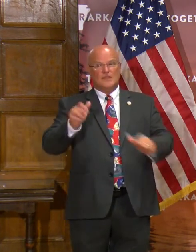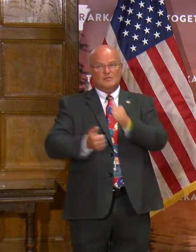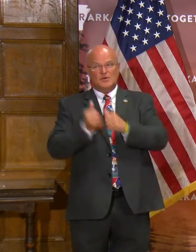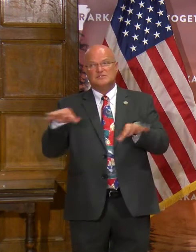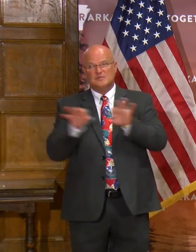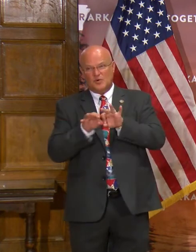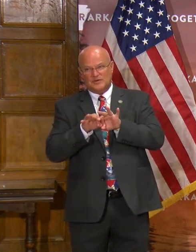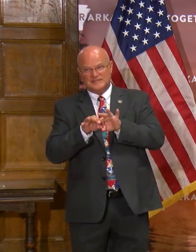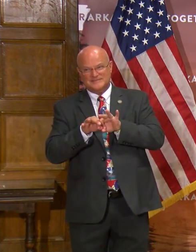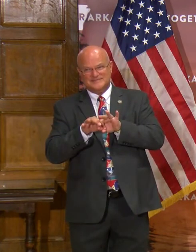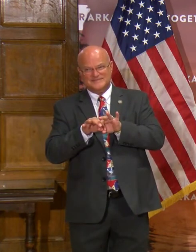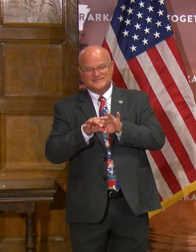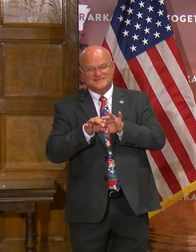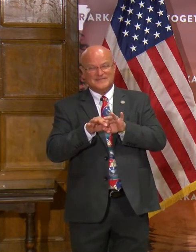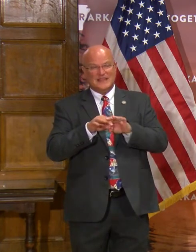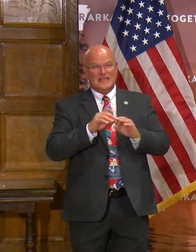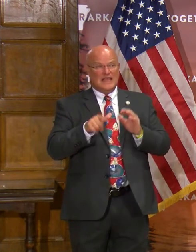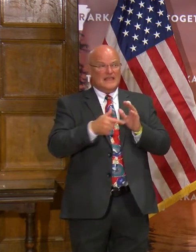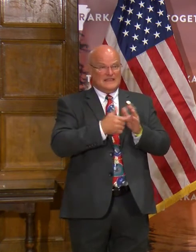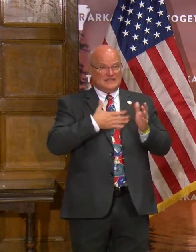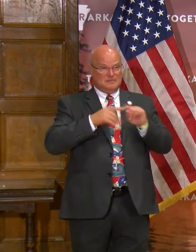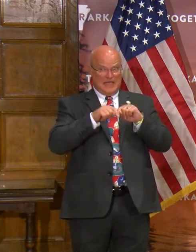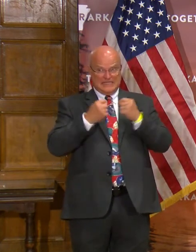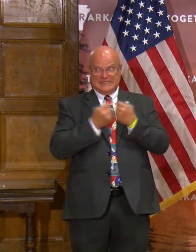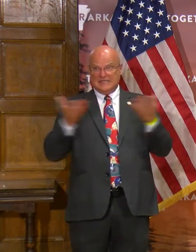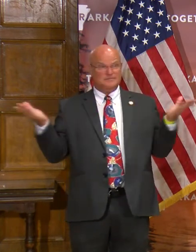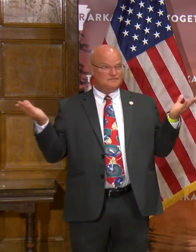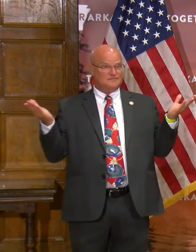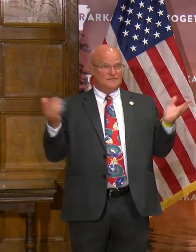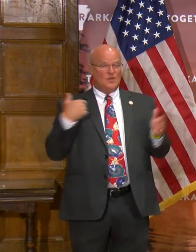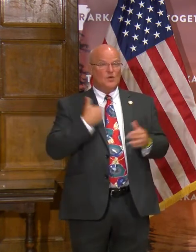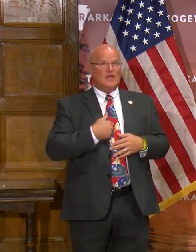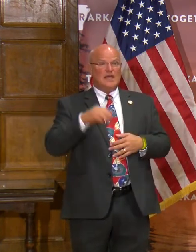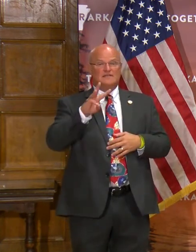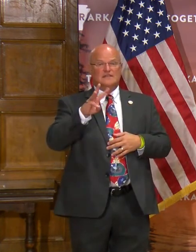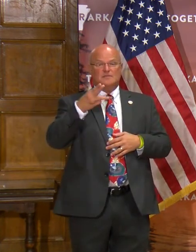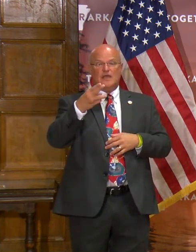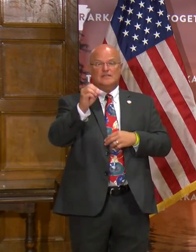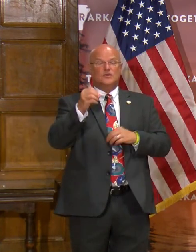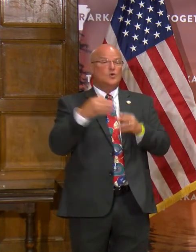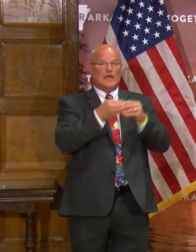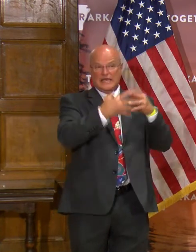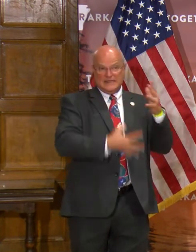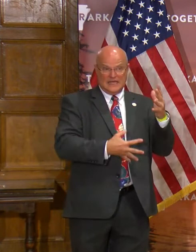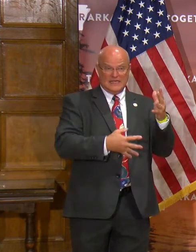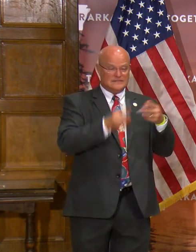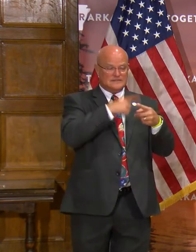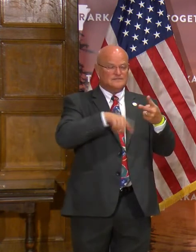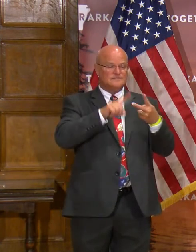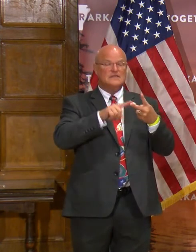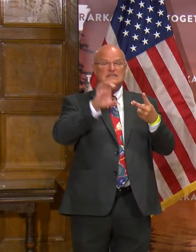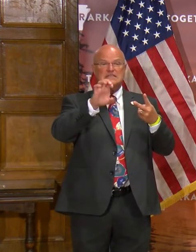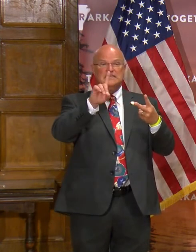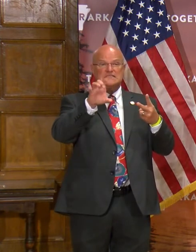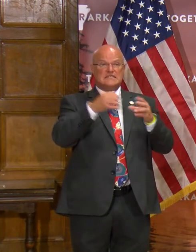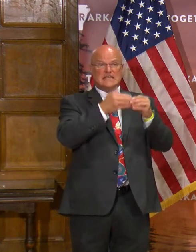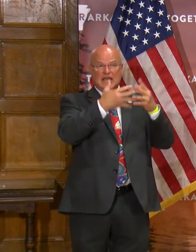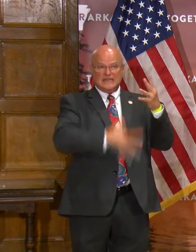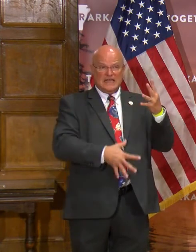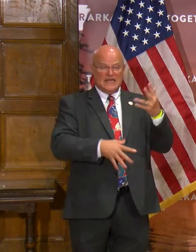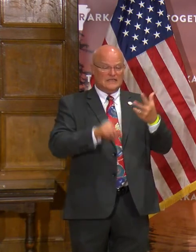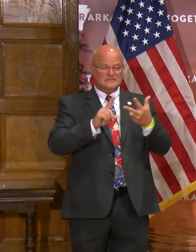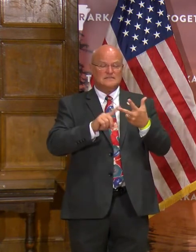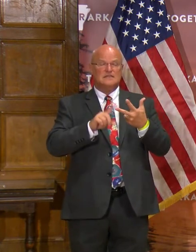important thing. This is my team here. We've got WHO guidelines. We've got CDC guidelines.